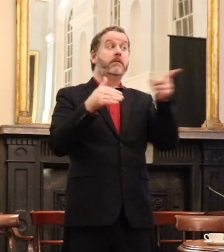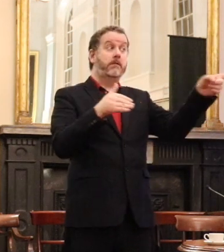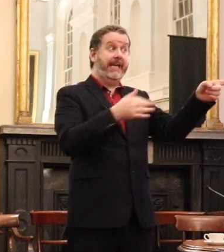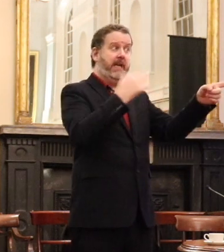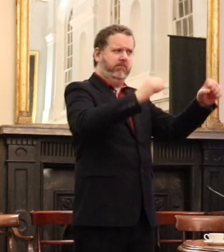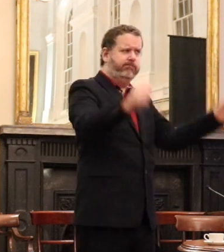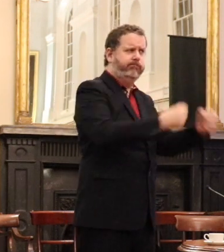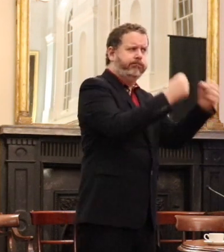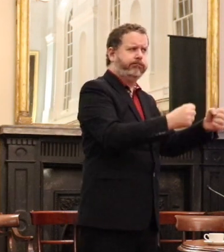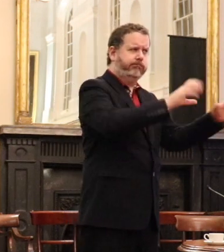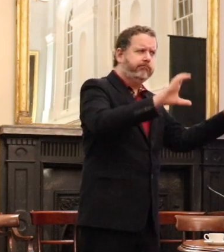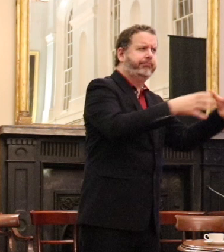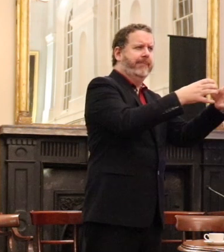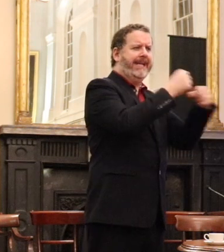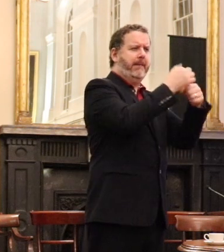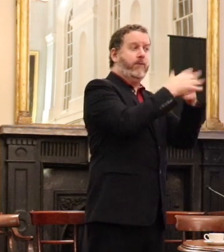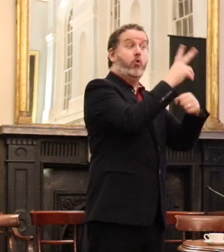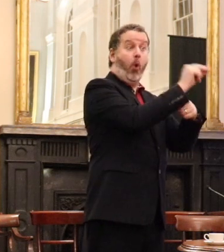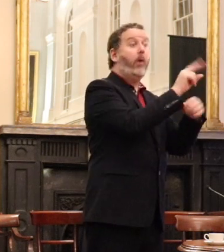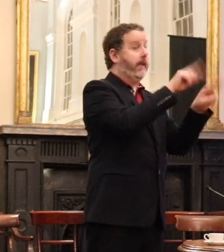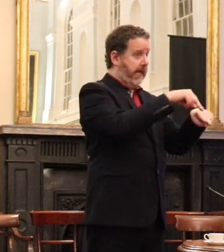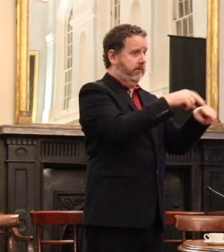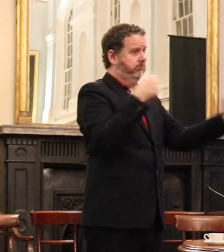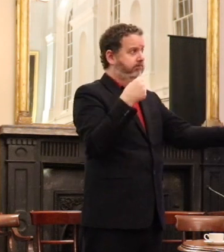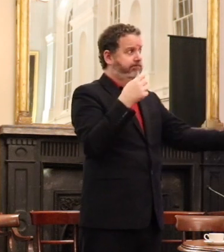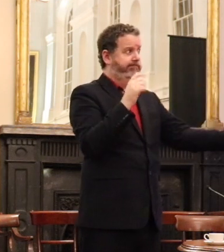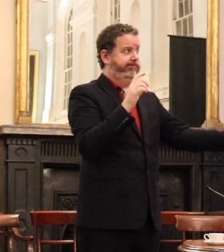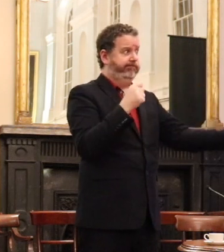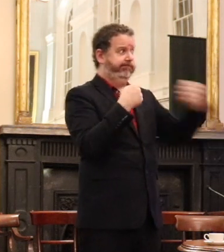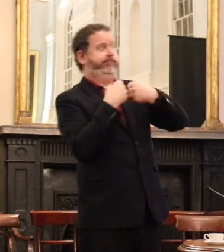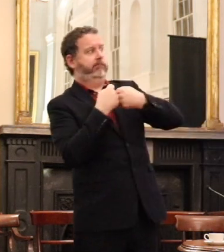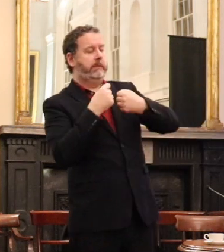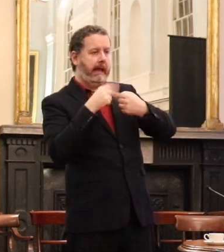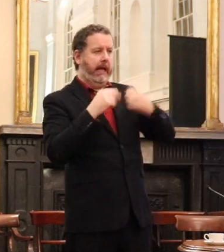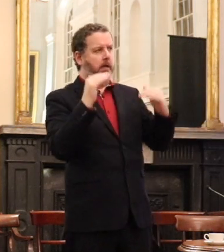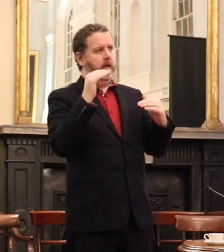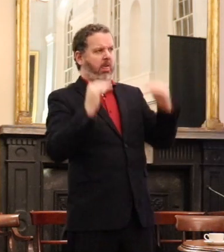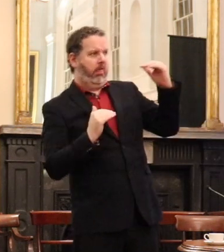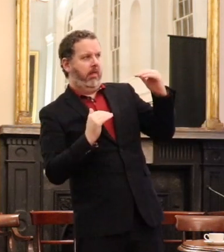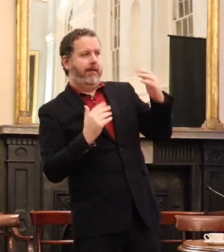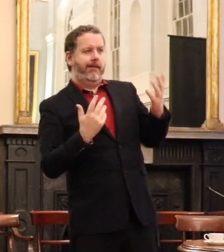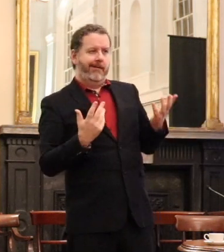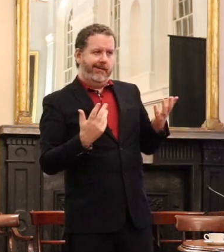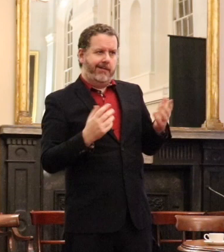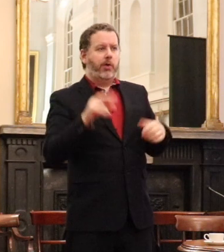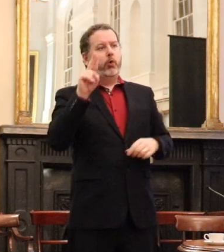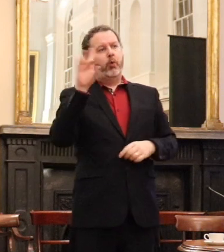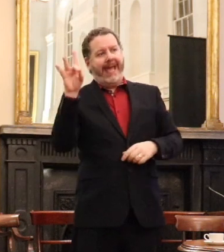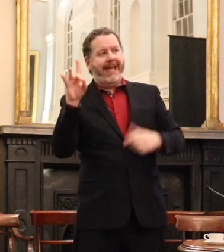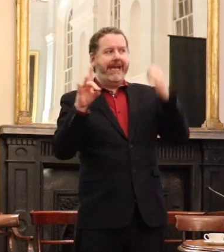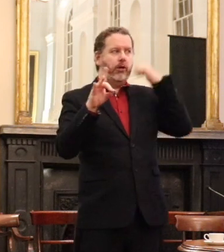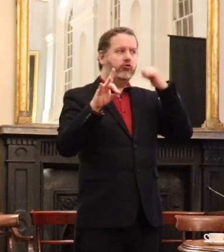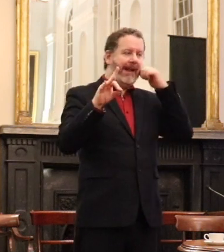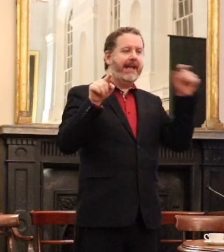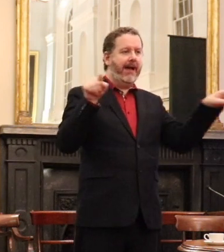seems to be a possible proposal with widespread support. And those two moments and those two countries that have been in Brexit and in Australia